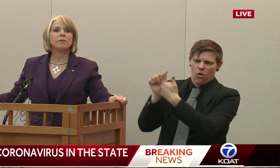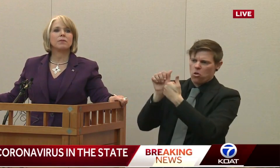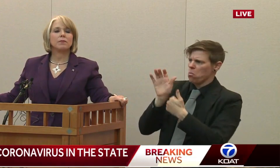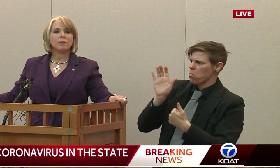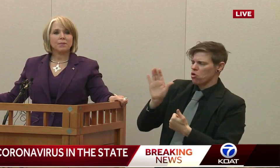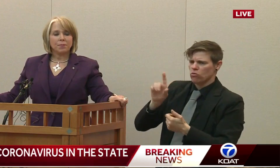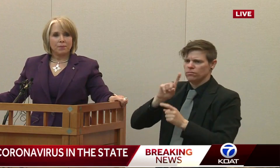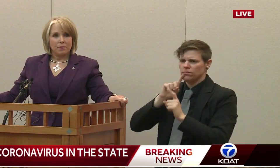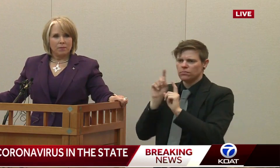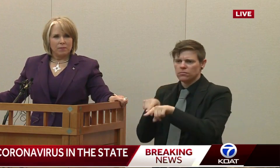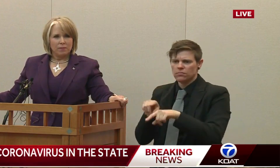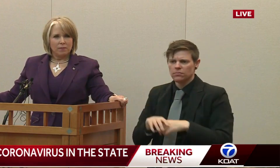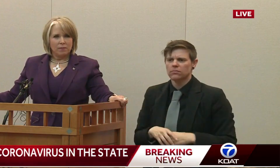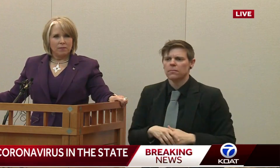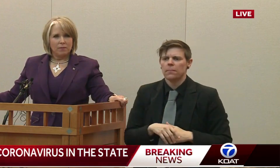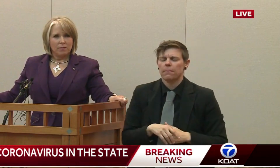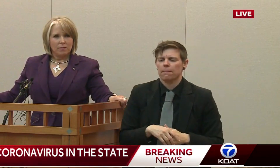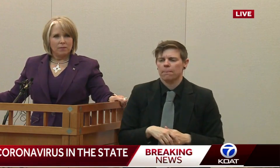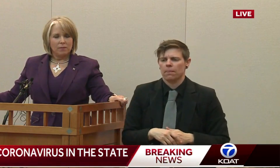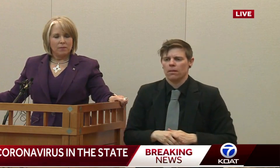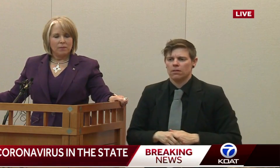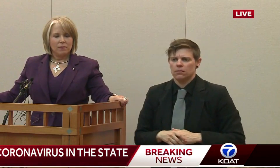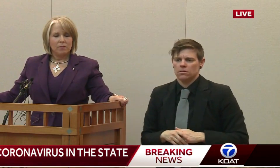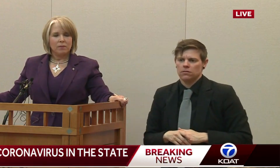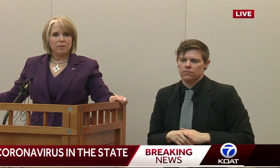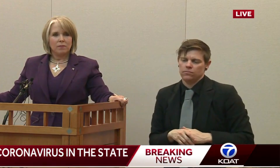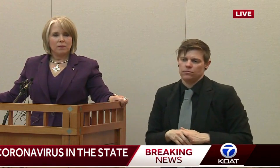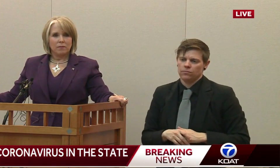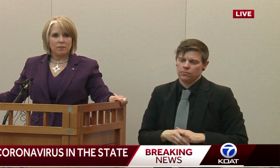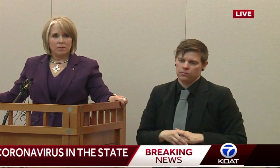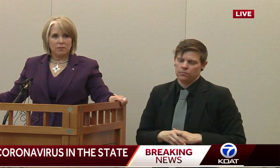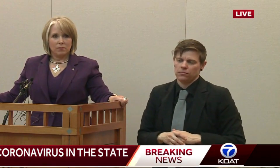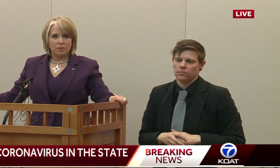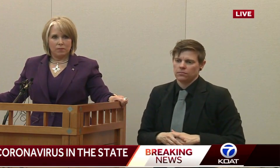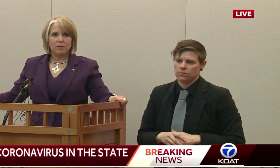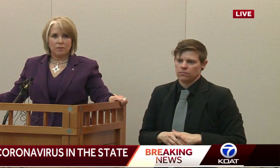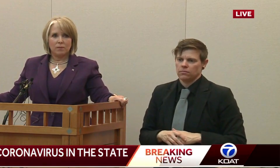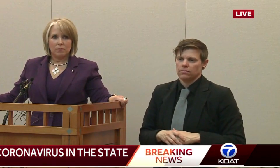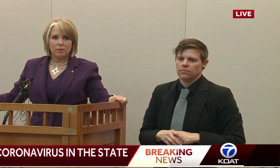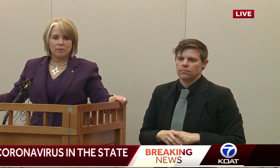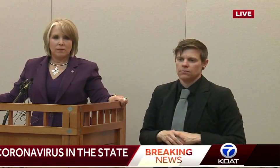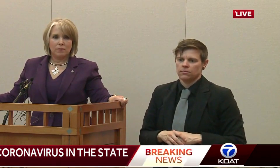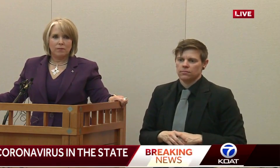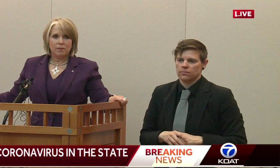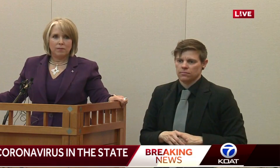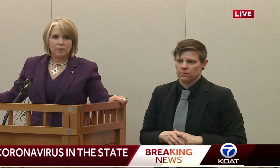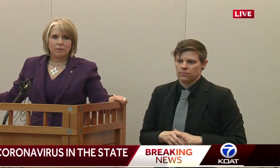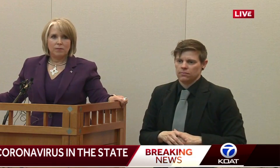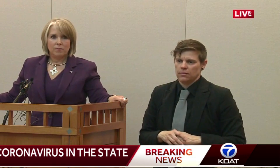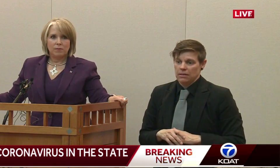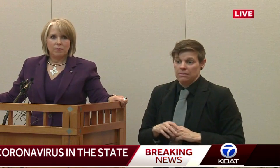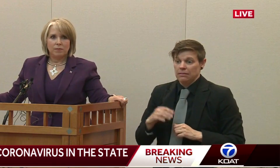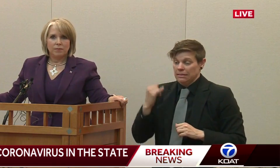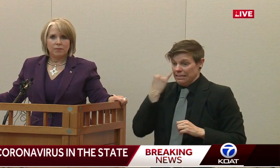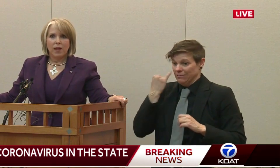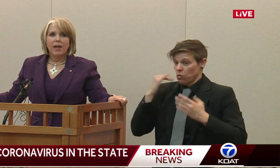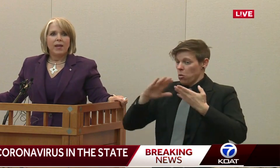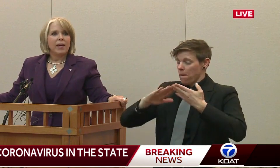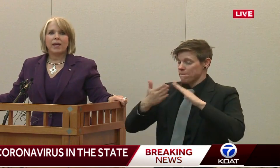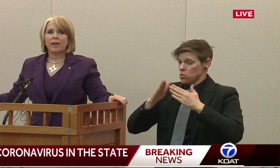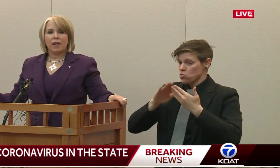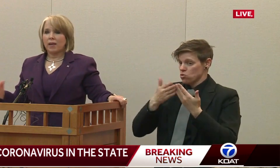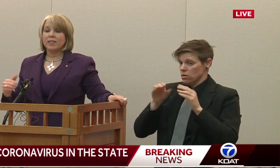to Morgan. If there is, does start to be a community spread, what specific measures would the state take?